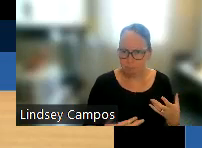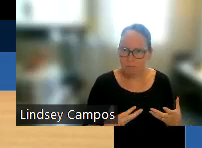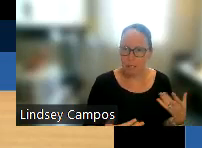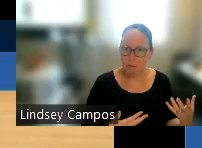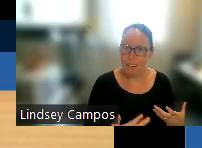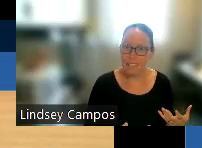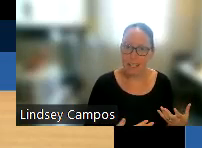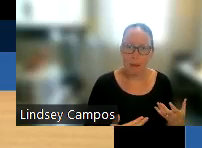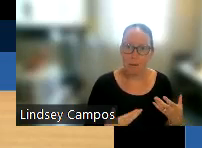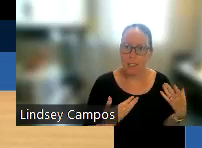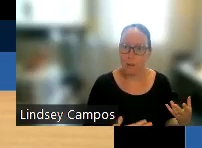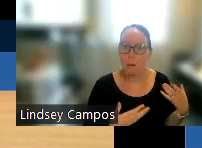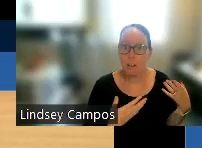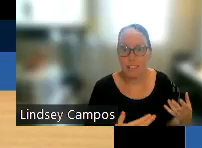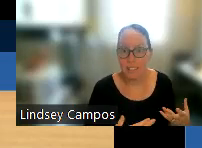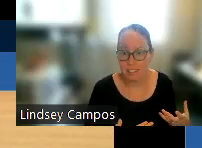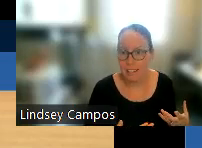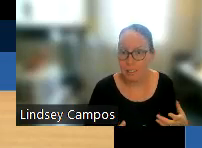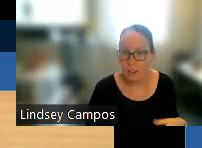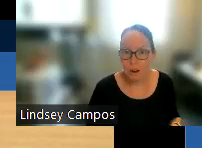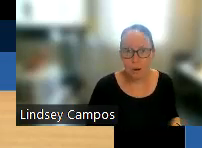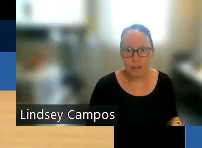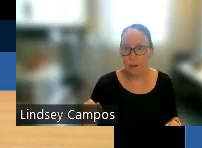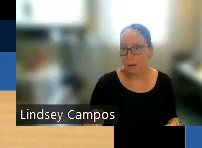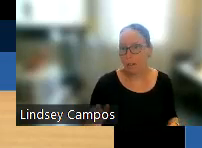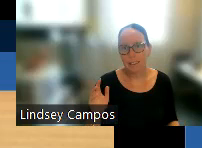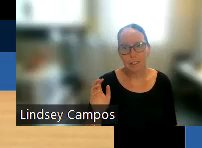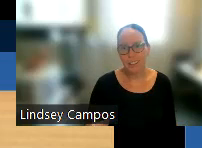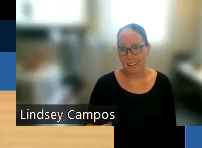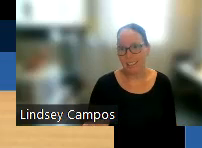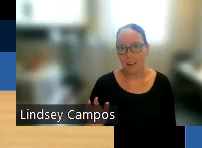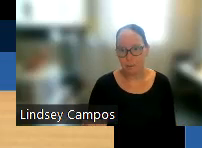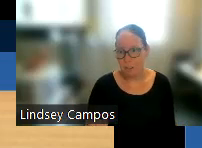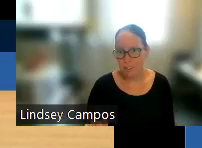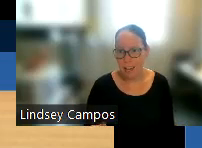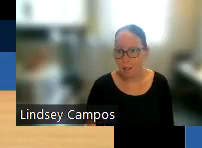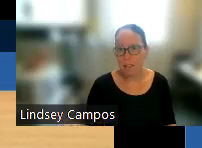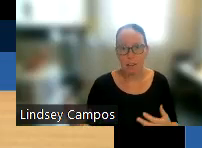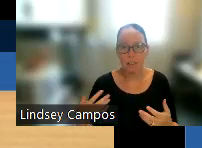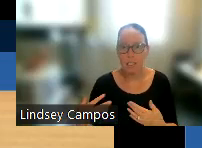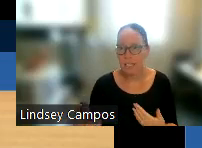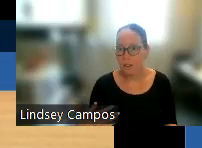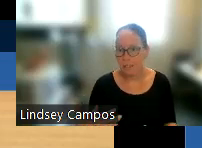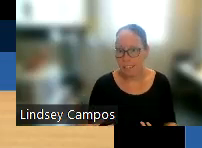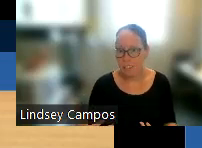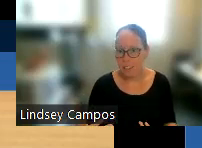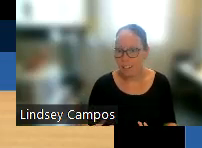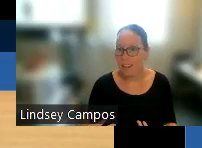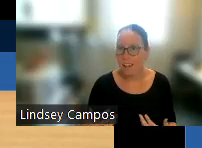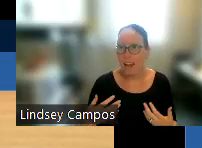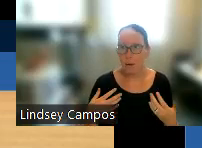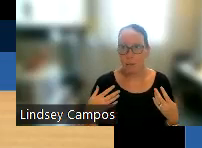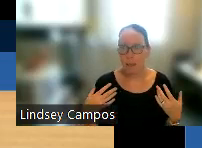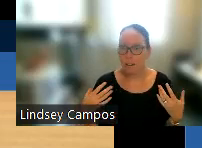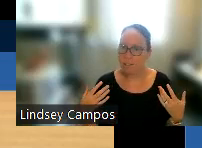phrases that maybe you could use when you're at Disneyland, or, you know what? Cooking is our special time. We love to cook together in the kitchen.